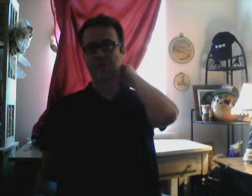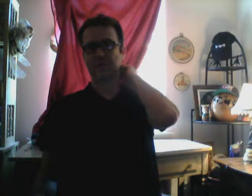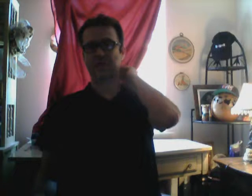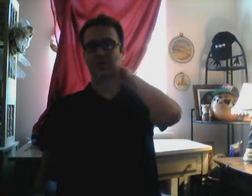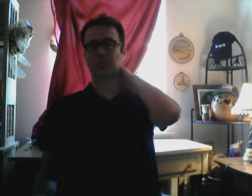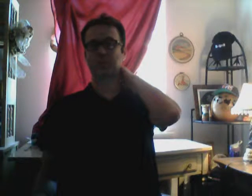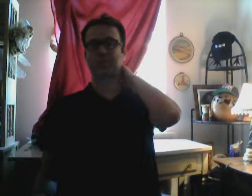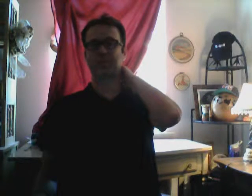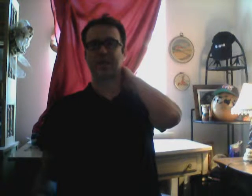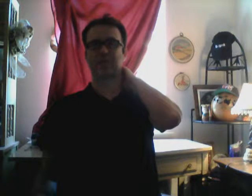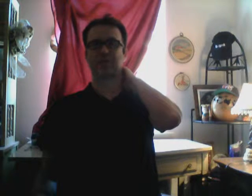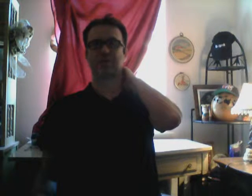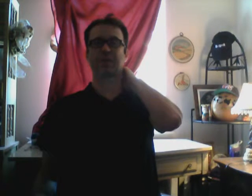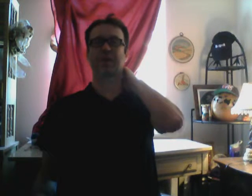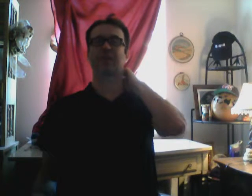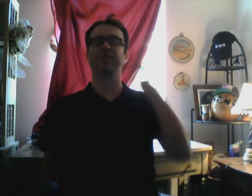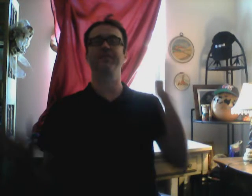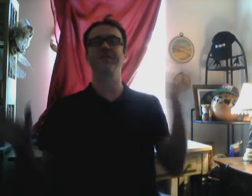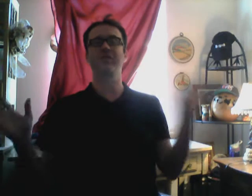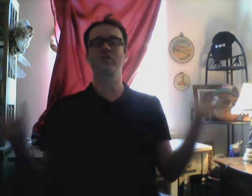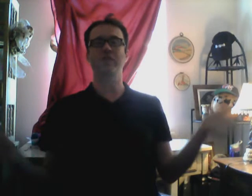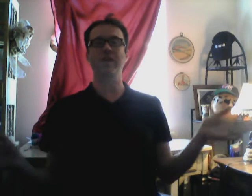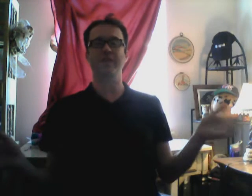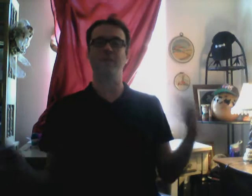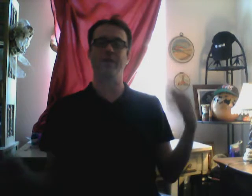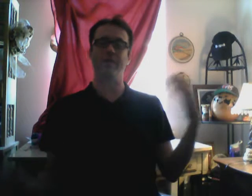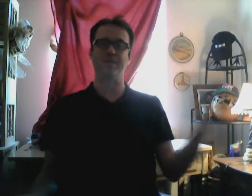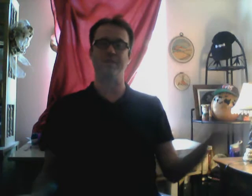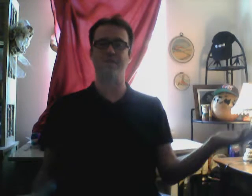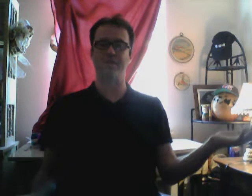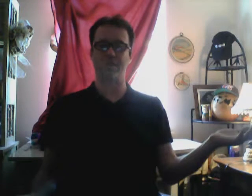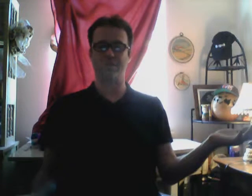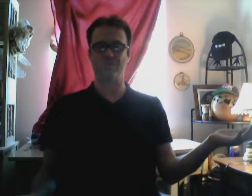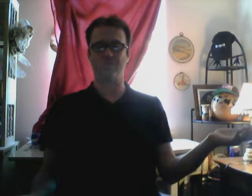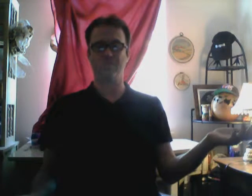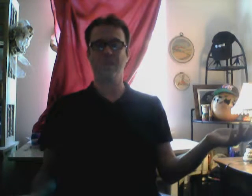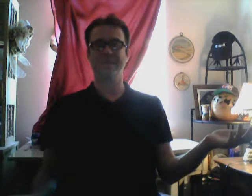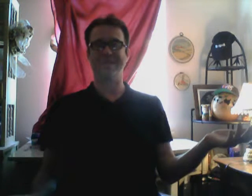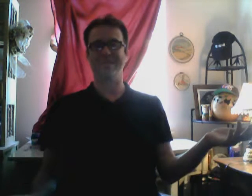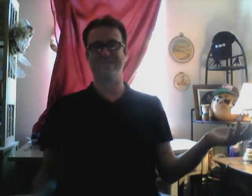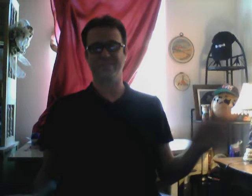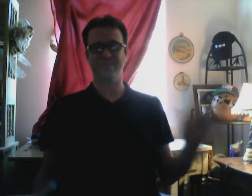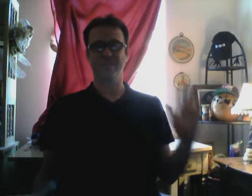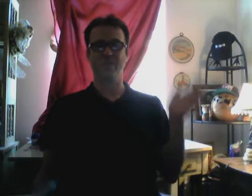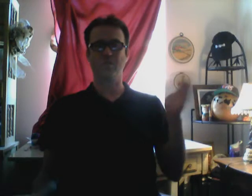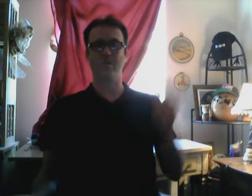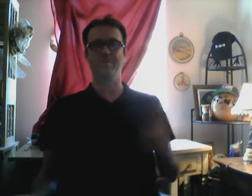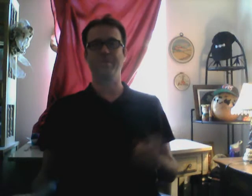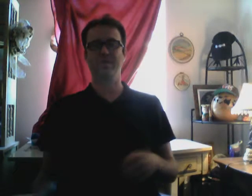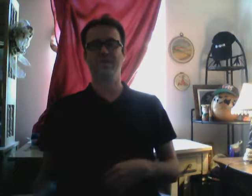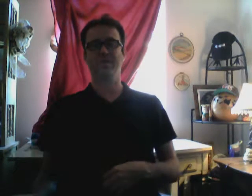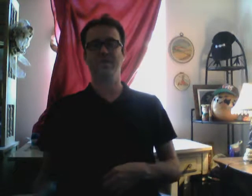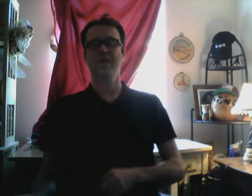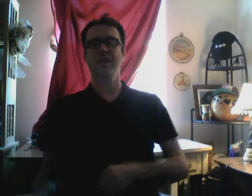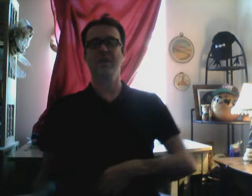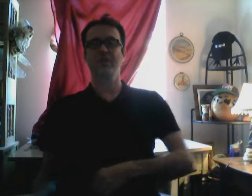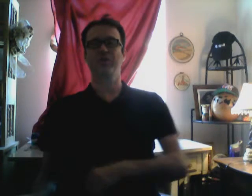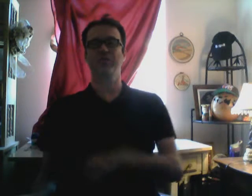Because. would have been. to. Because of the. That's where it goes into. Duck suit. Dynasty. The credibility. Issue.